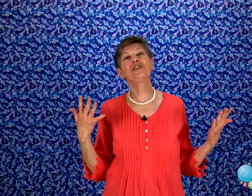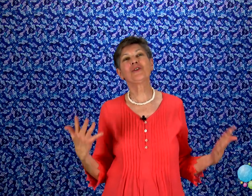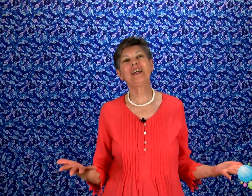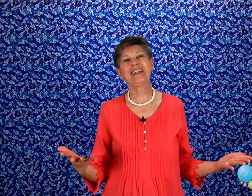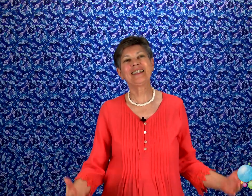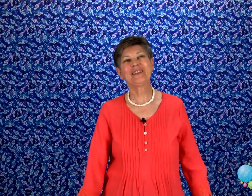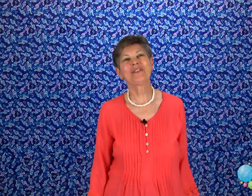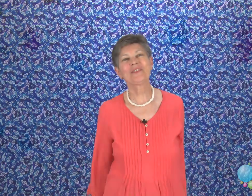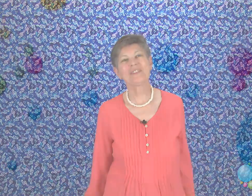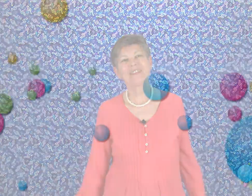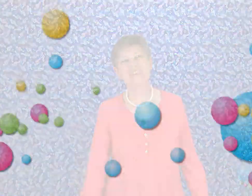Treat.